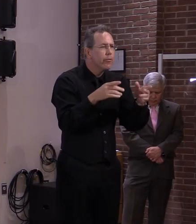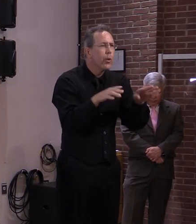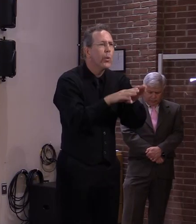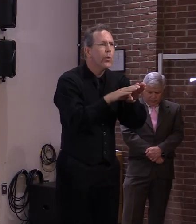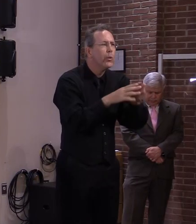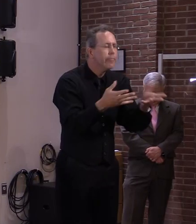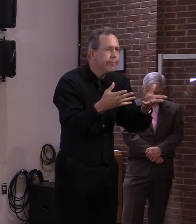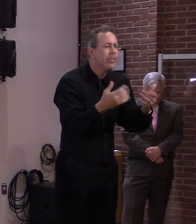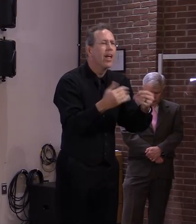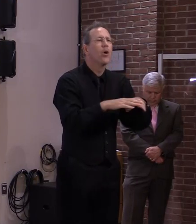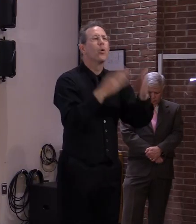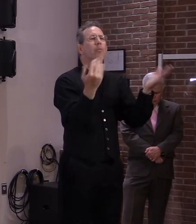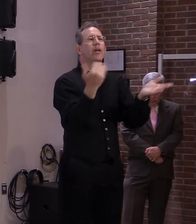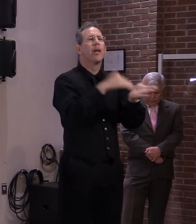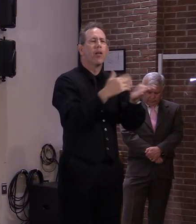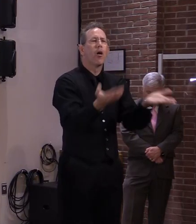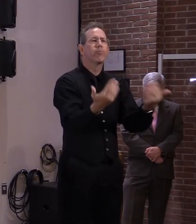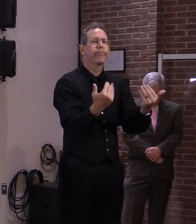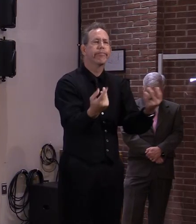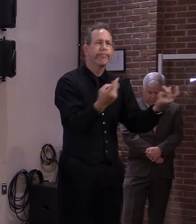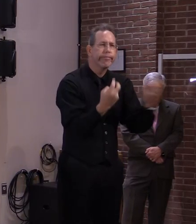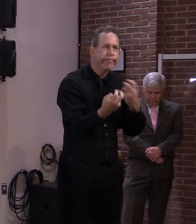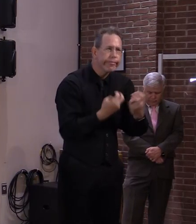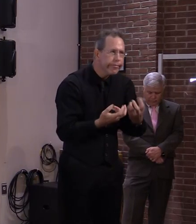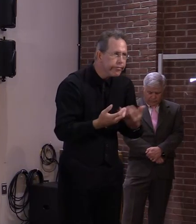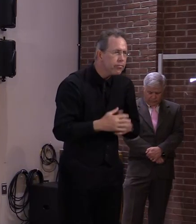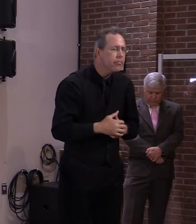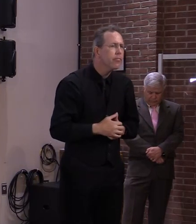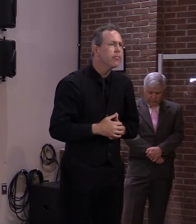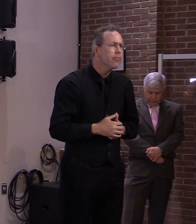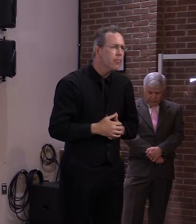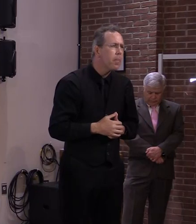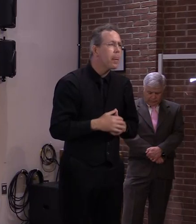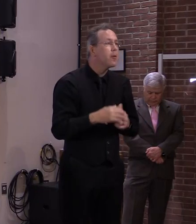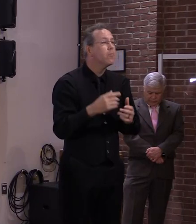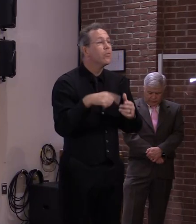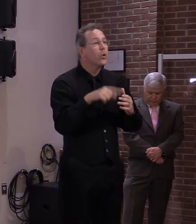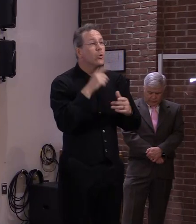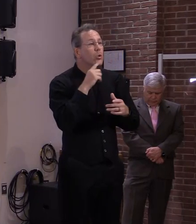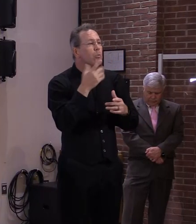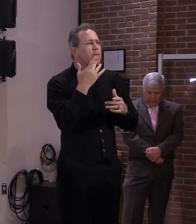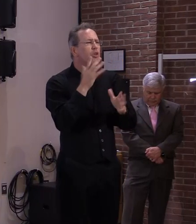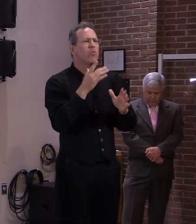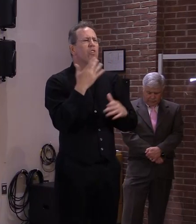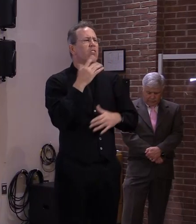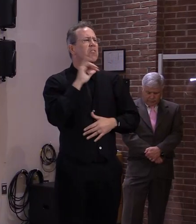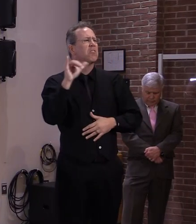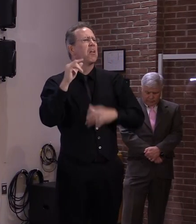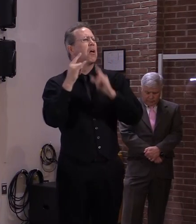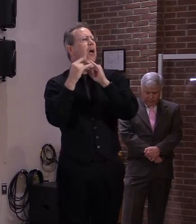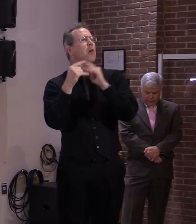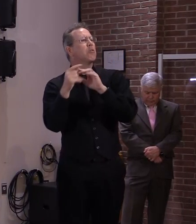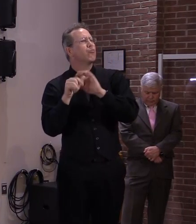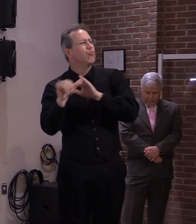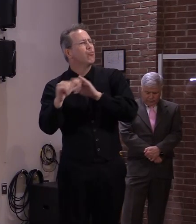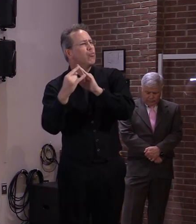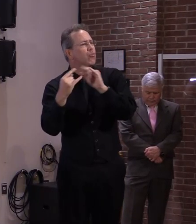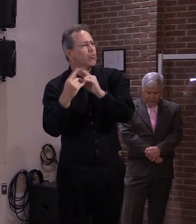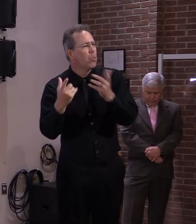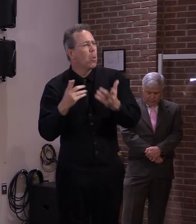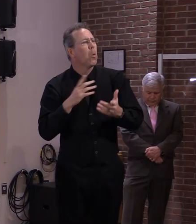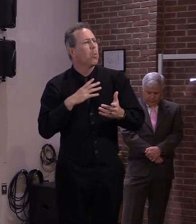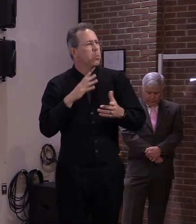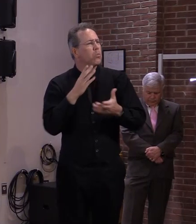choose to um want to camp you know with they would there would be supports in place for those as well um